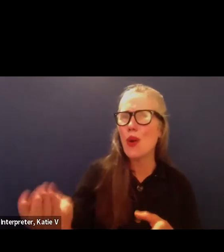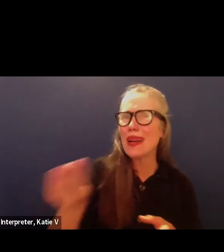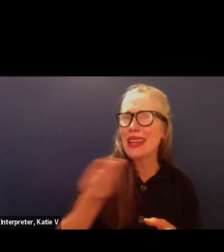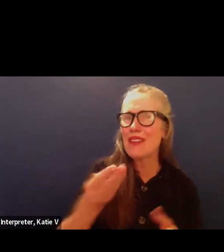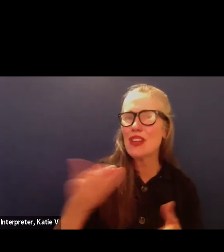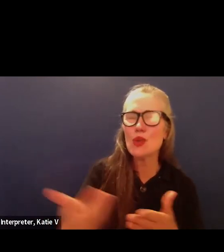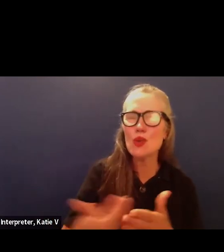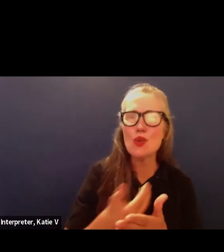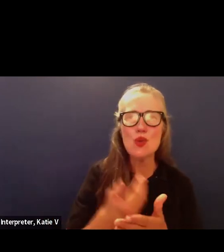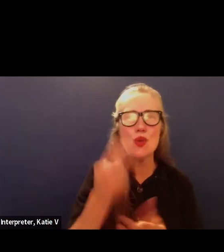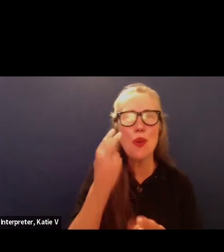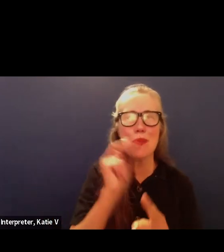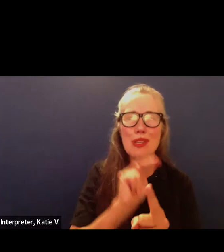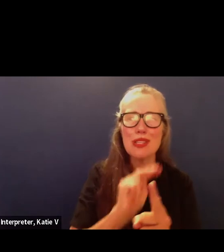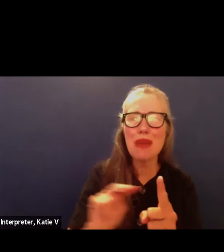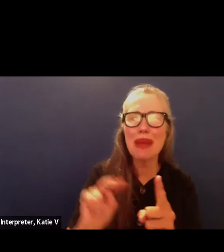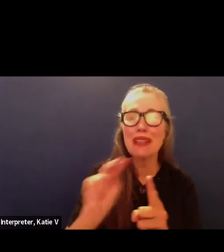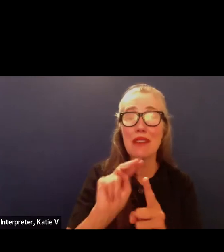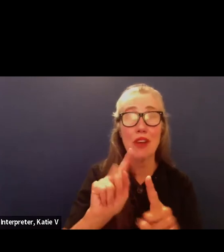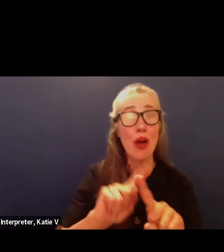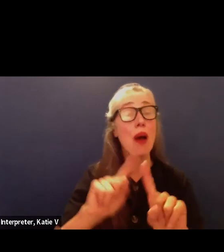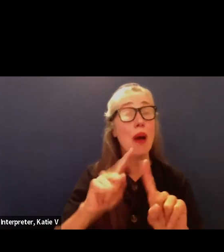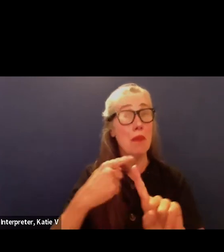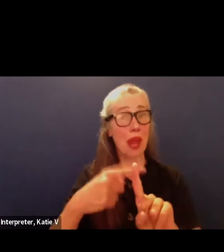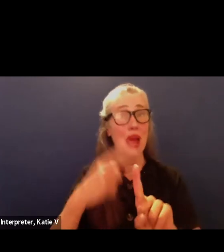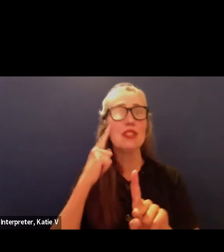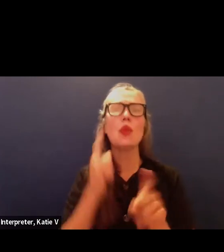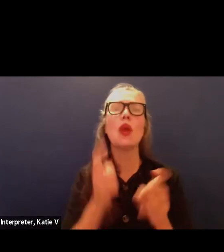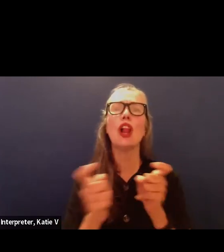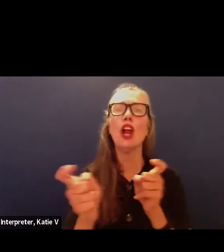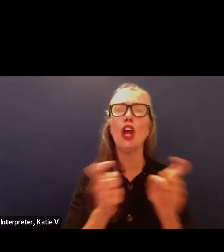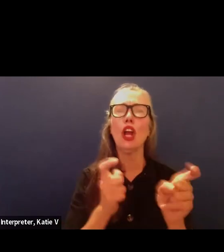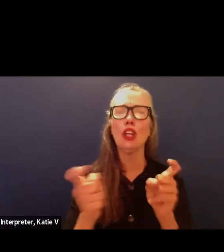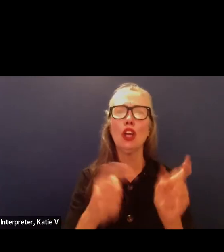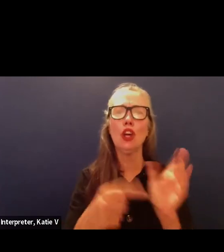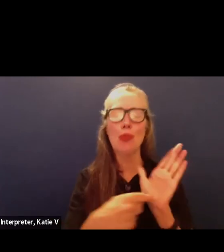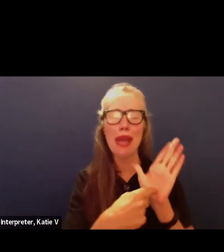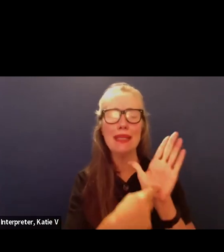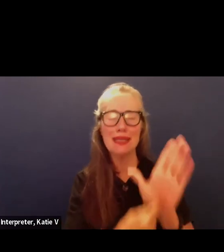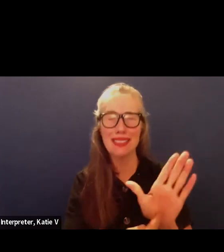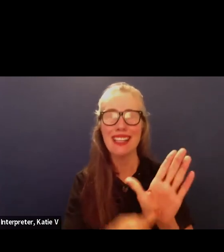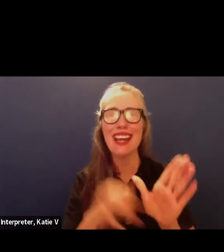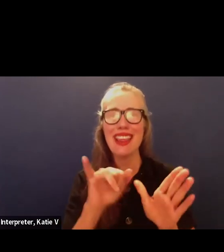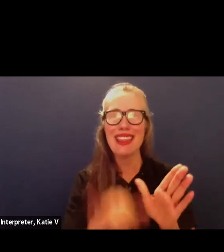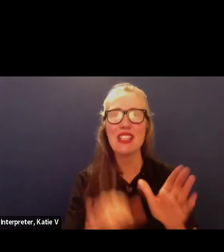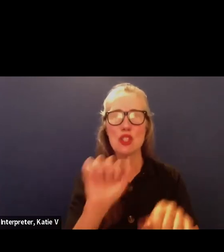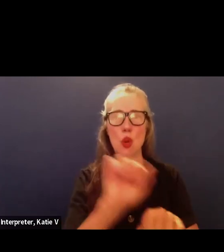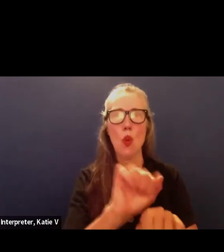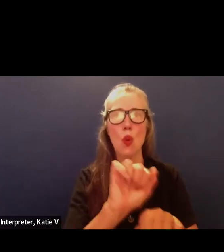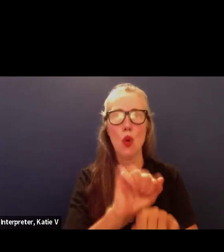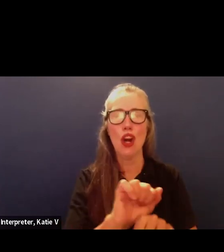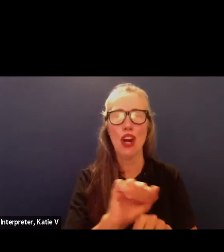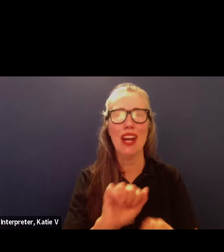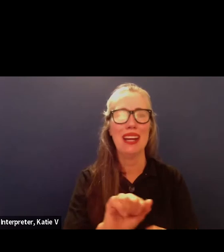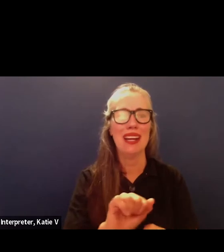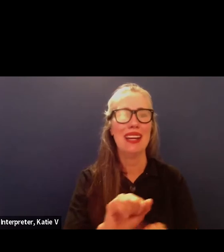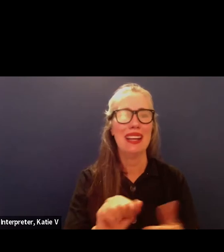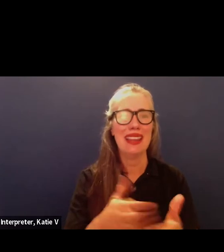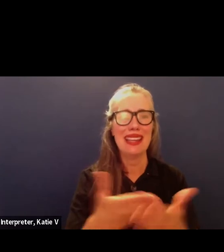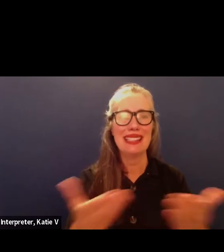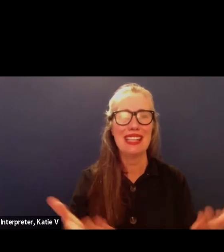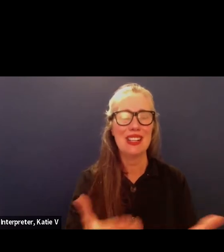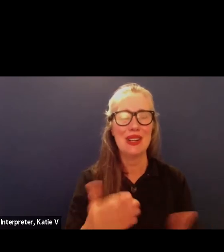curate the current great work that happens in santa barbara unified and we'd like to welcome her and have her say a few words about herself welcome denise